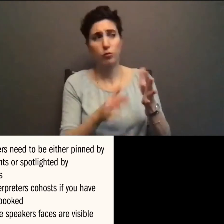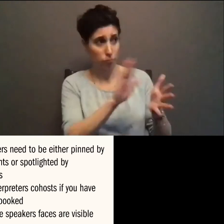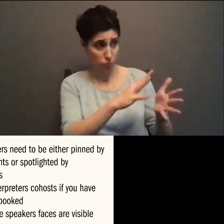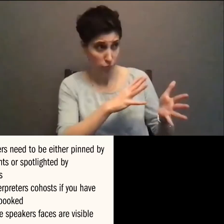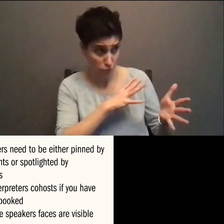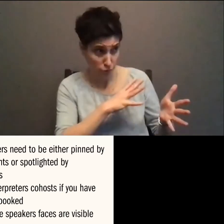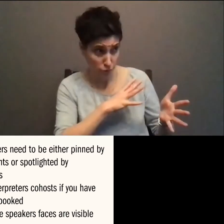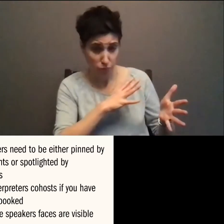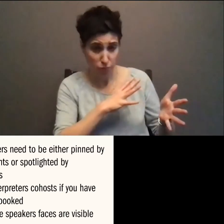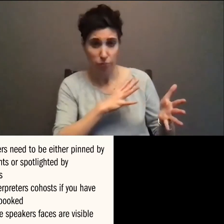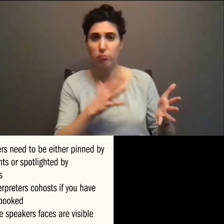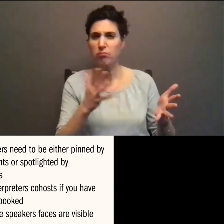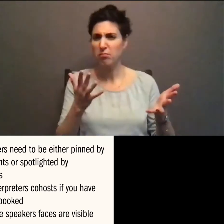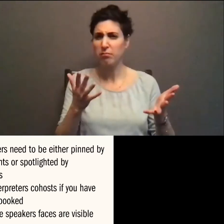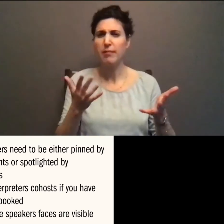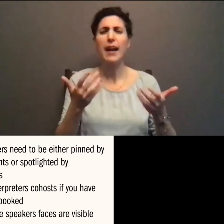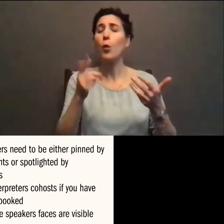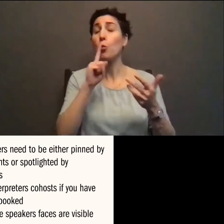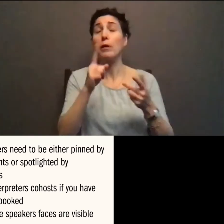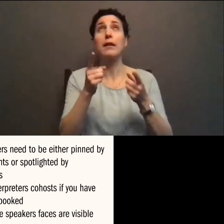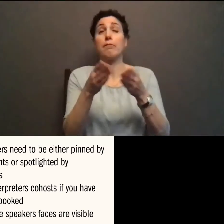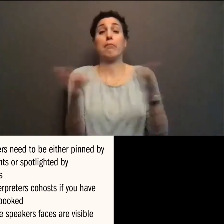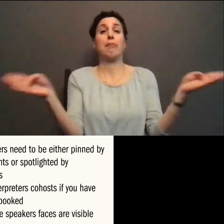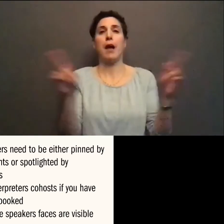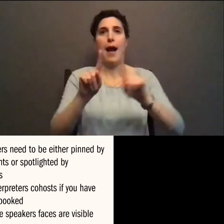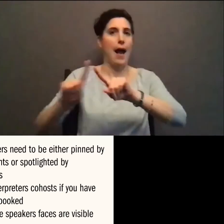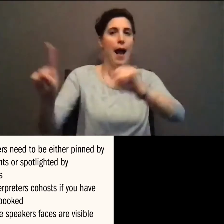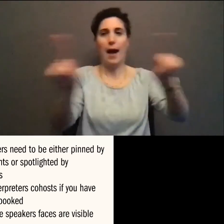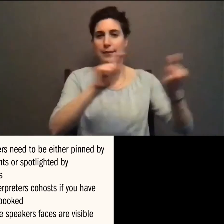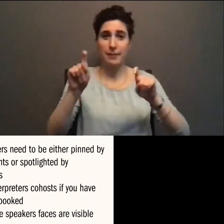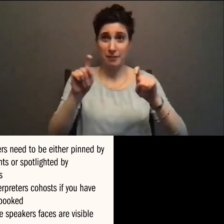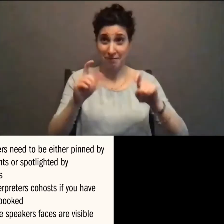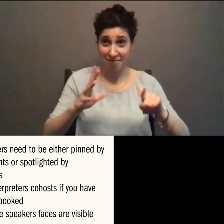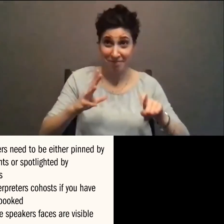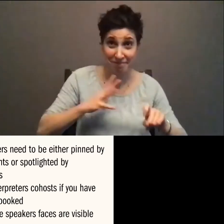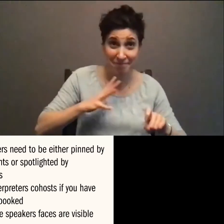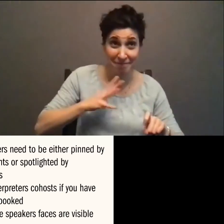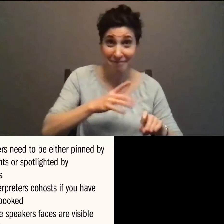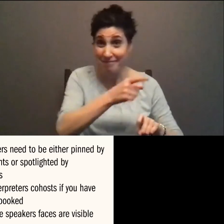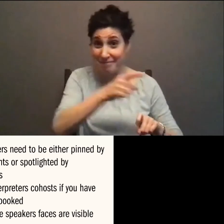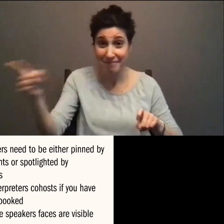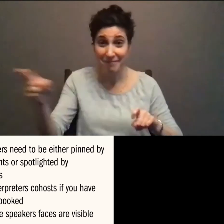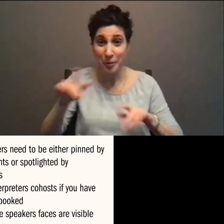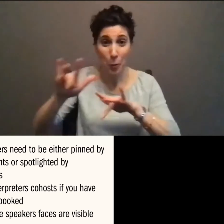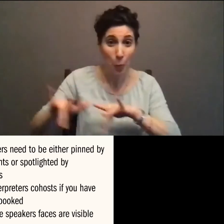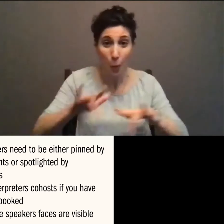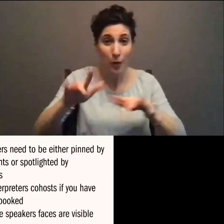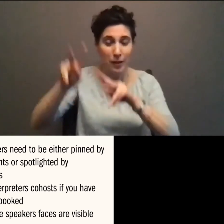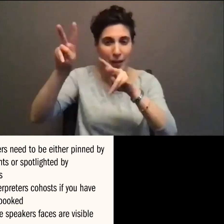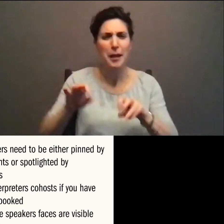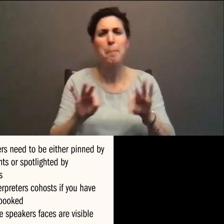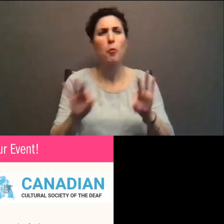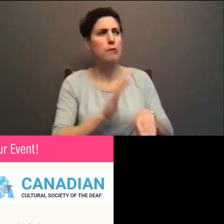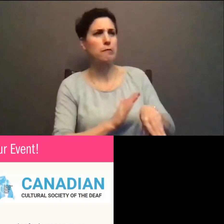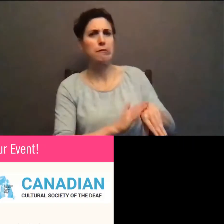going to a recorded event that they might end up being in. Just make sure you get permission. Make sure they know.